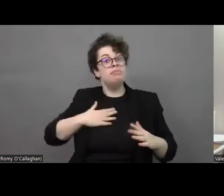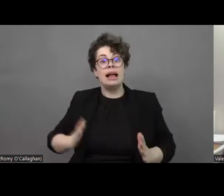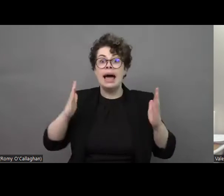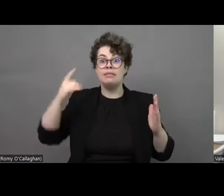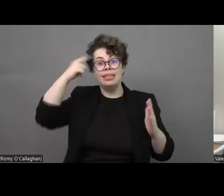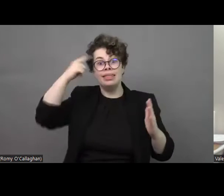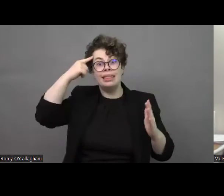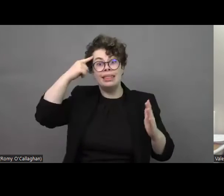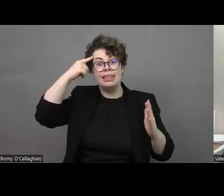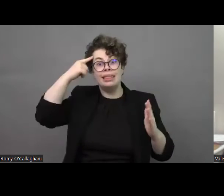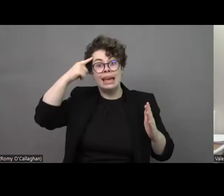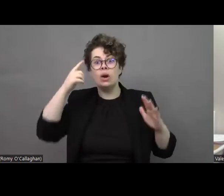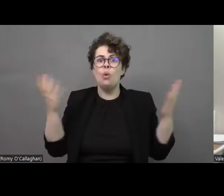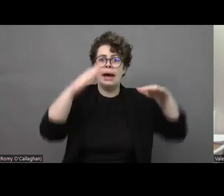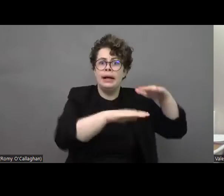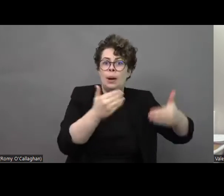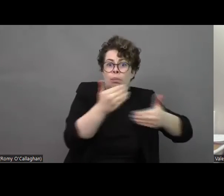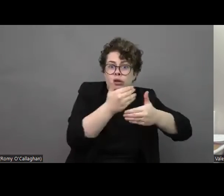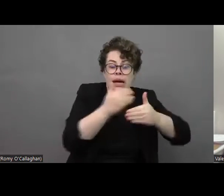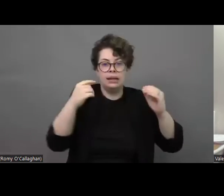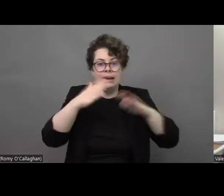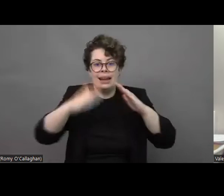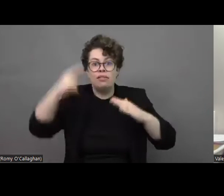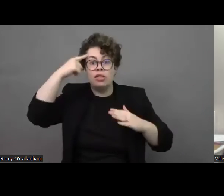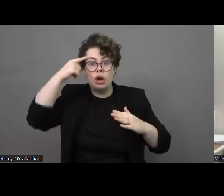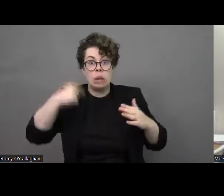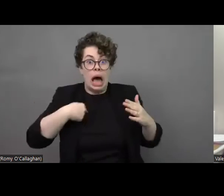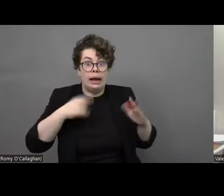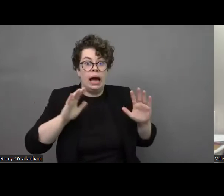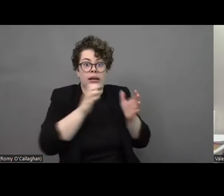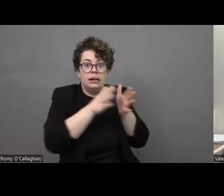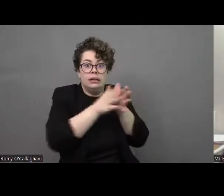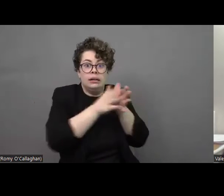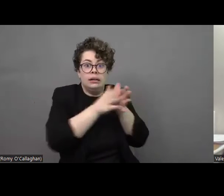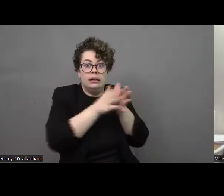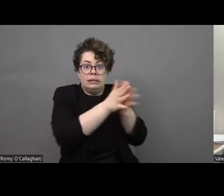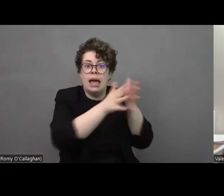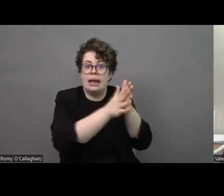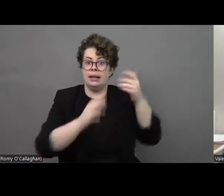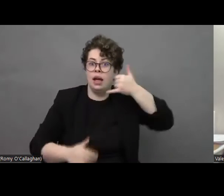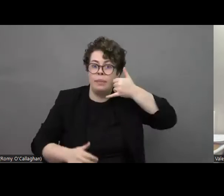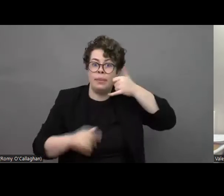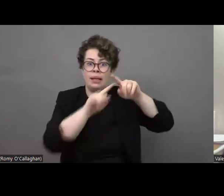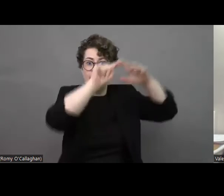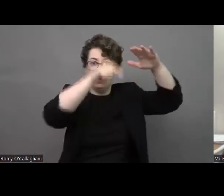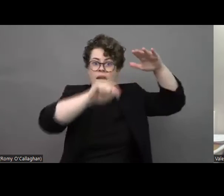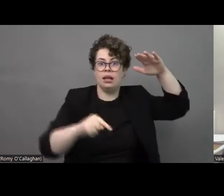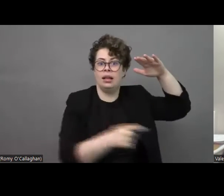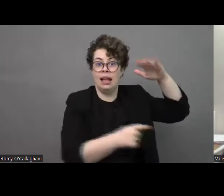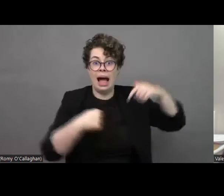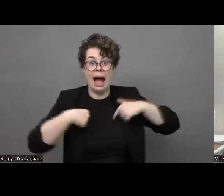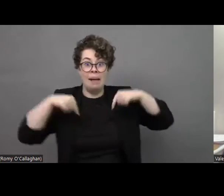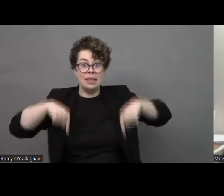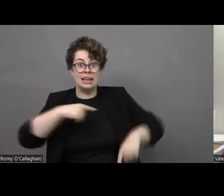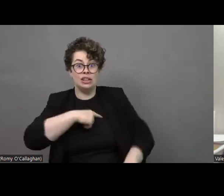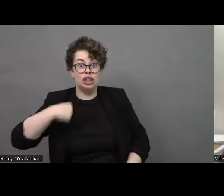thought that our city would be shelled with rockets, missiles and bombs. I am all alone. Valerie,